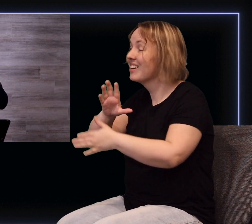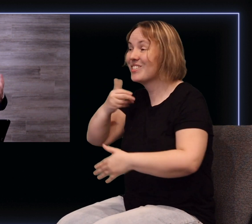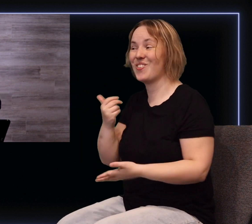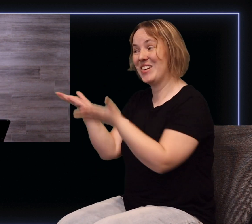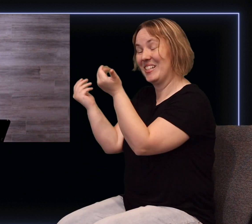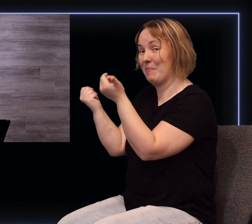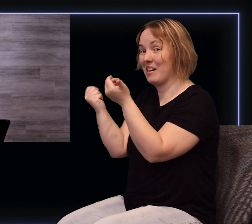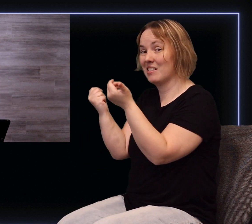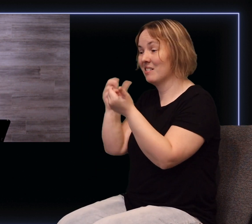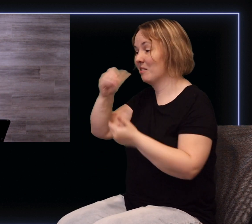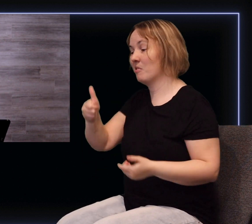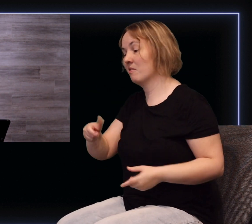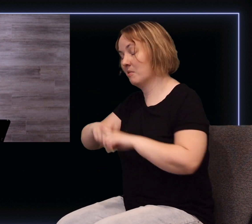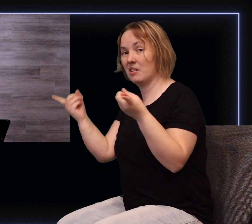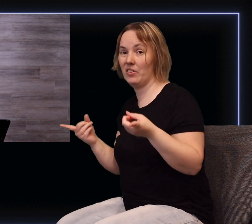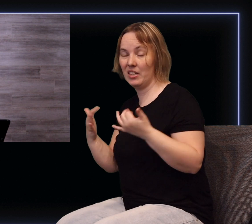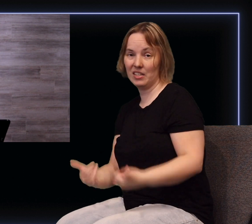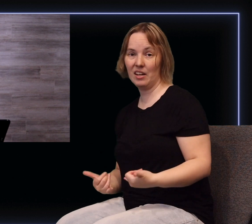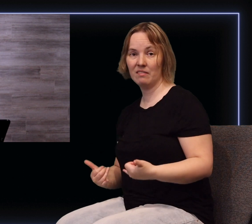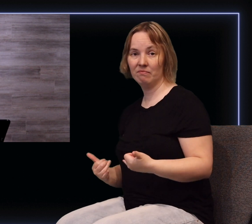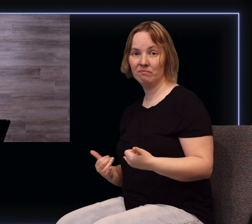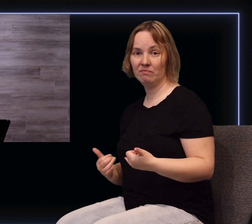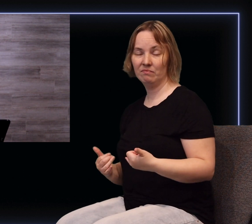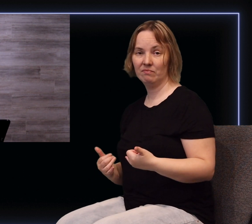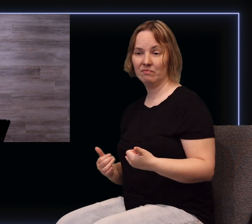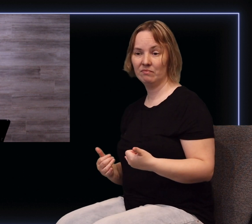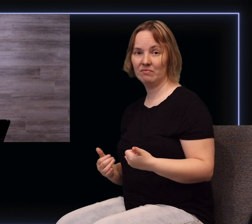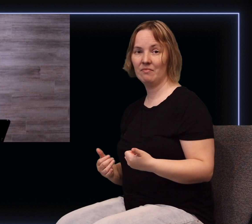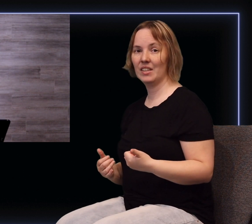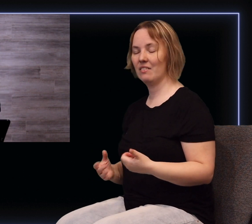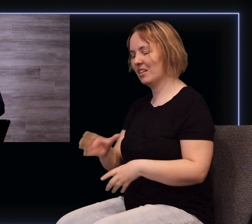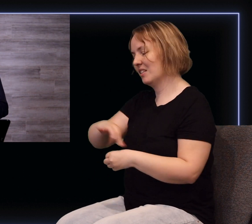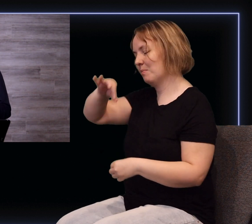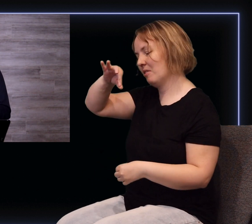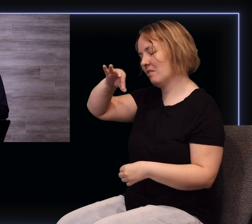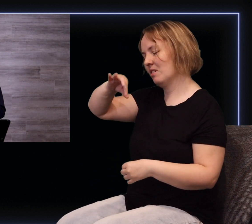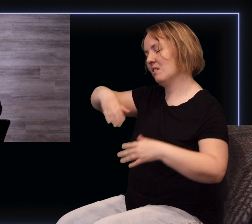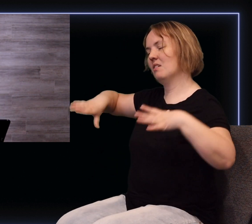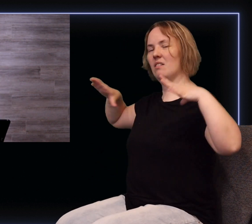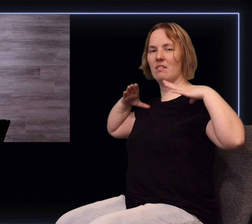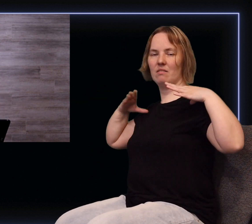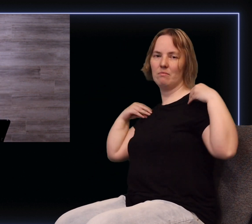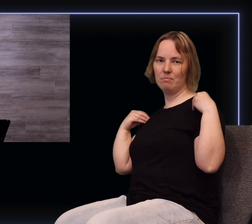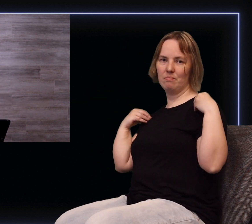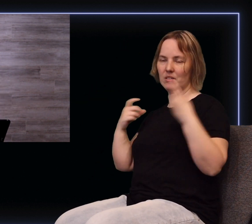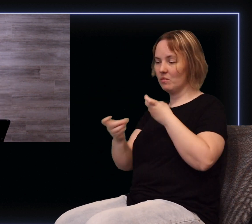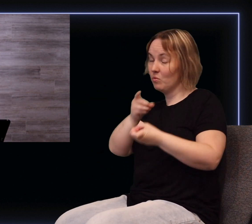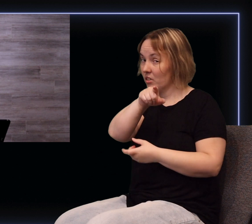different than today if that spirit of passivity is ruling you so that your today